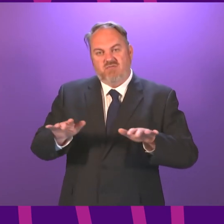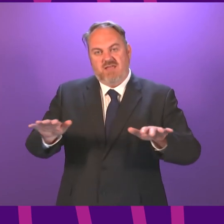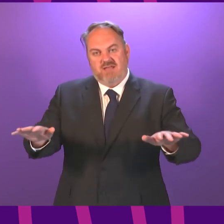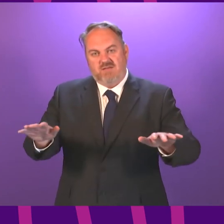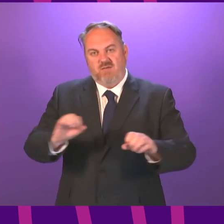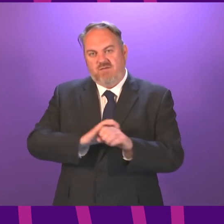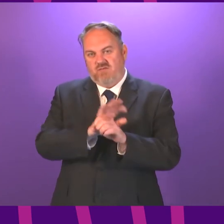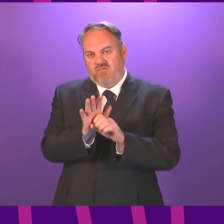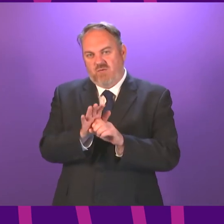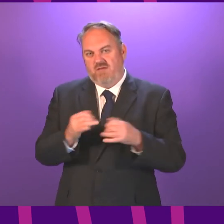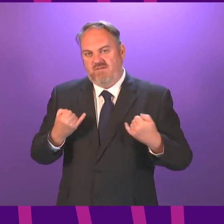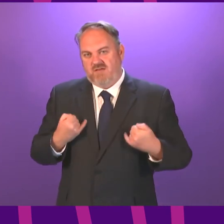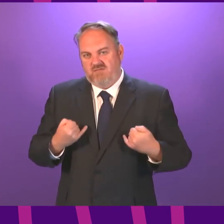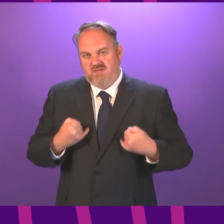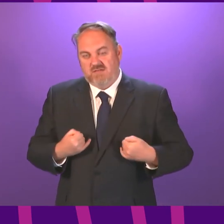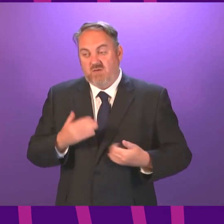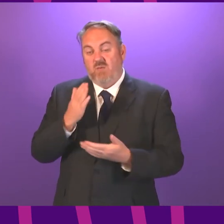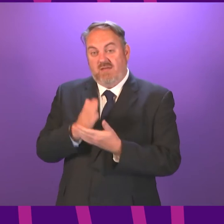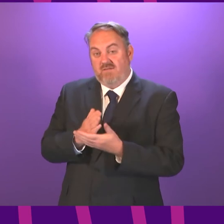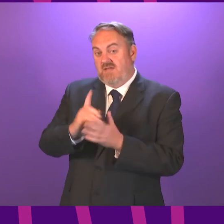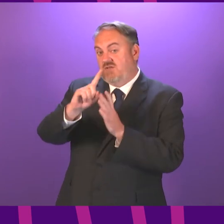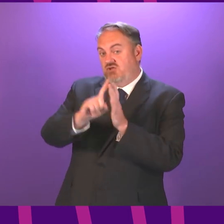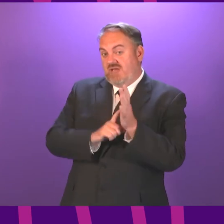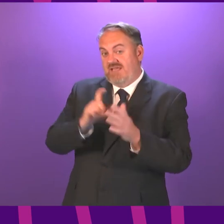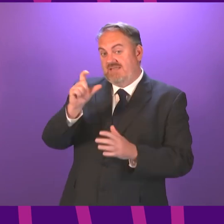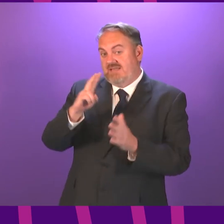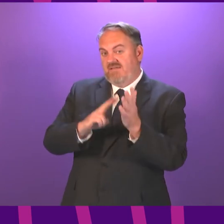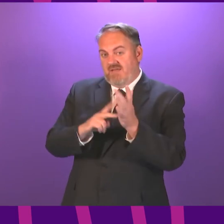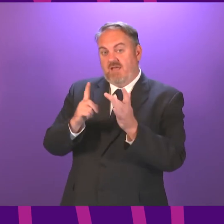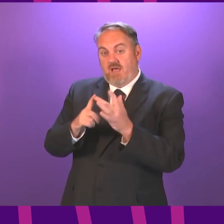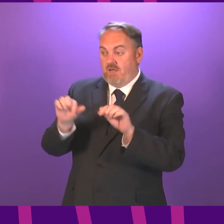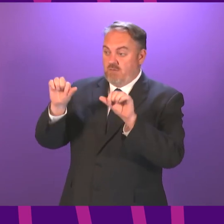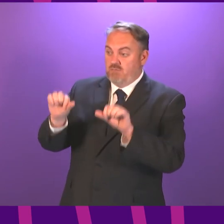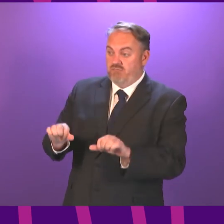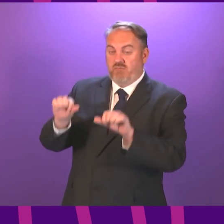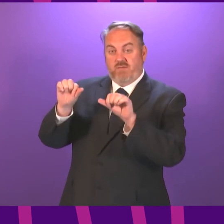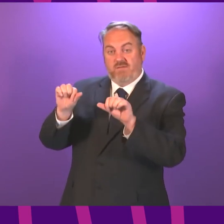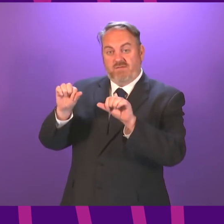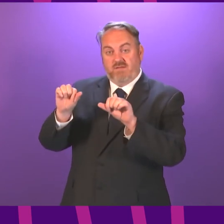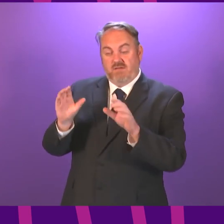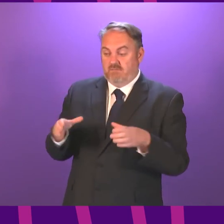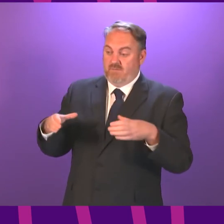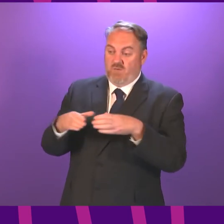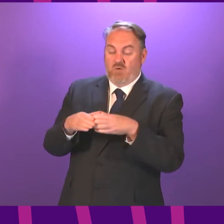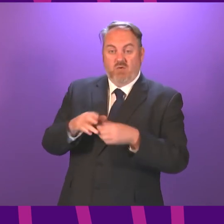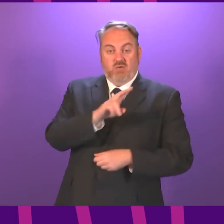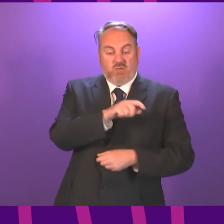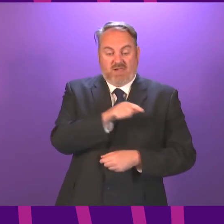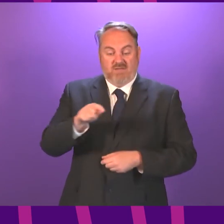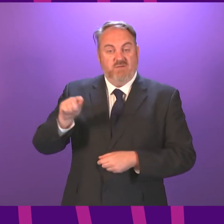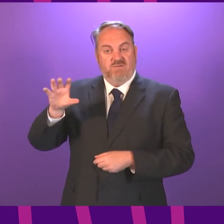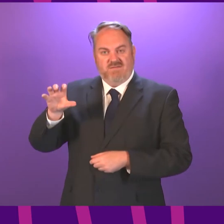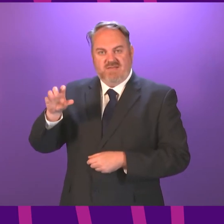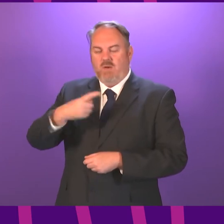can confirm that if the JCVI does recommend the use of the vaccine for children age 12 and over, we will move as